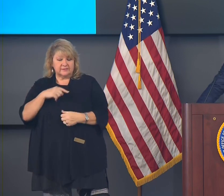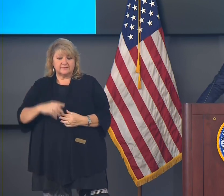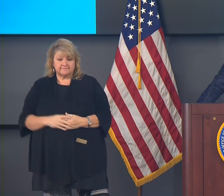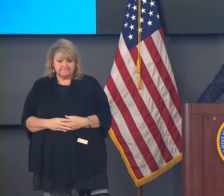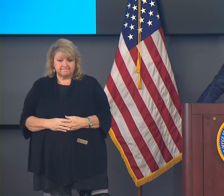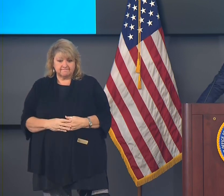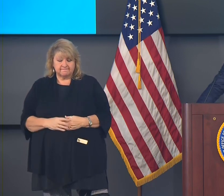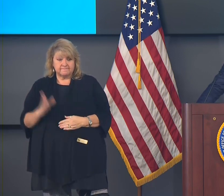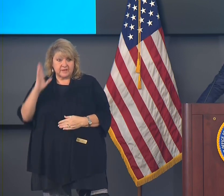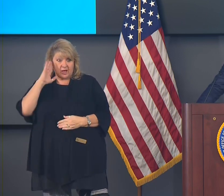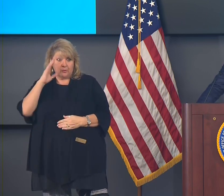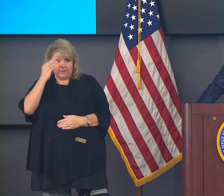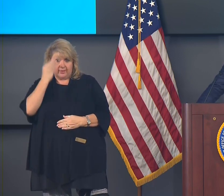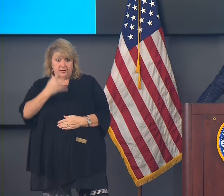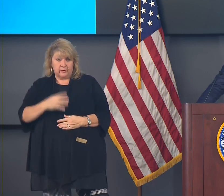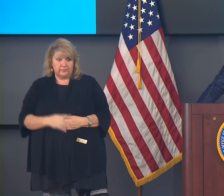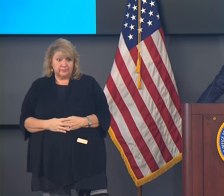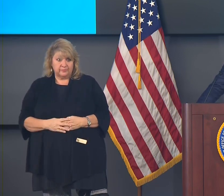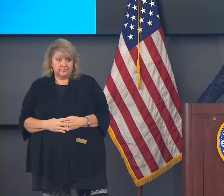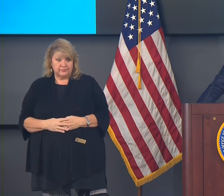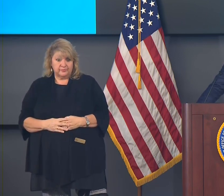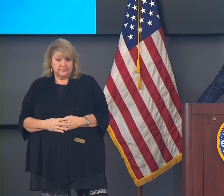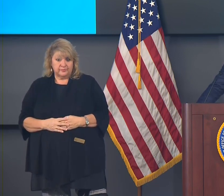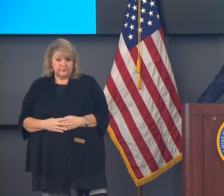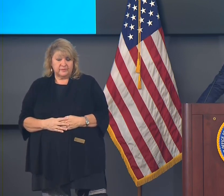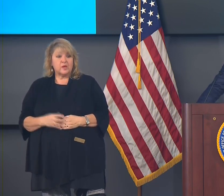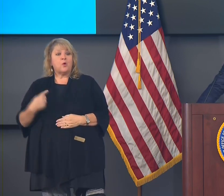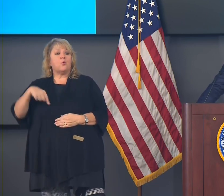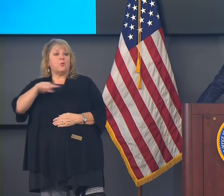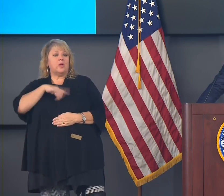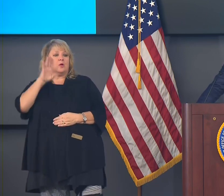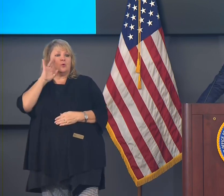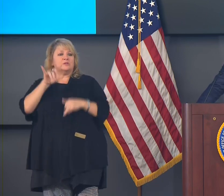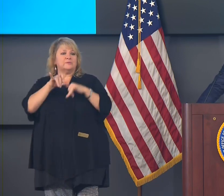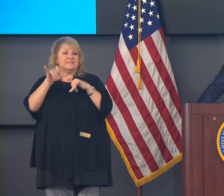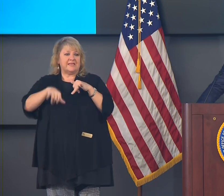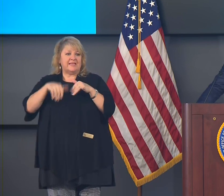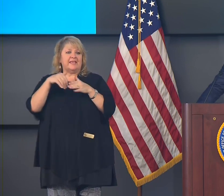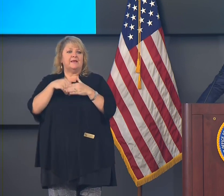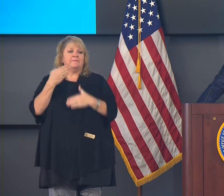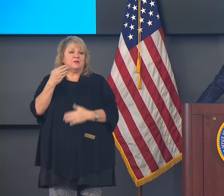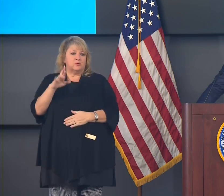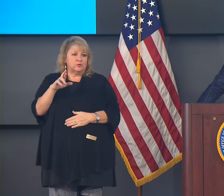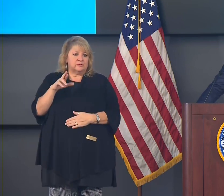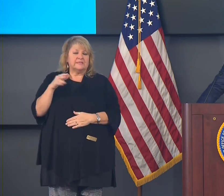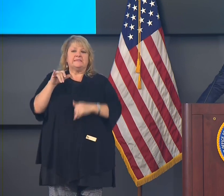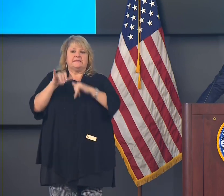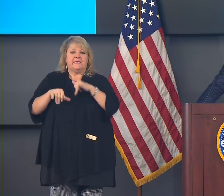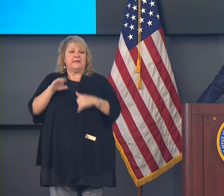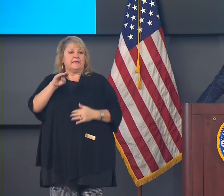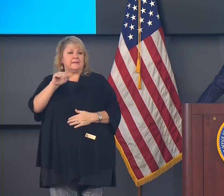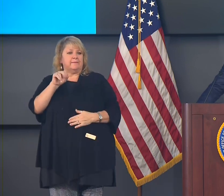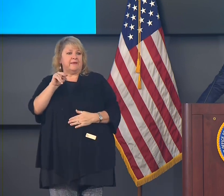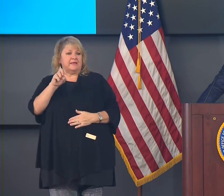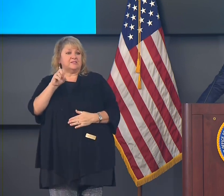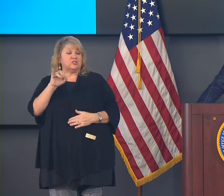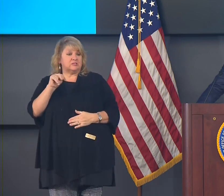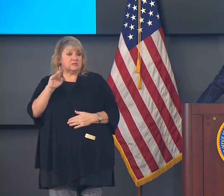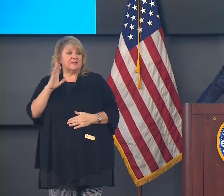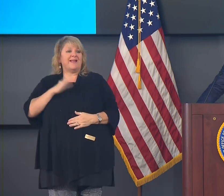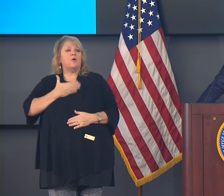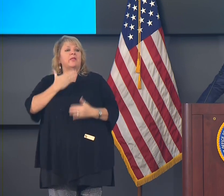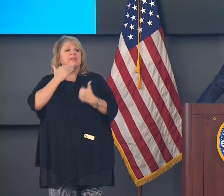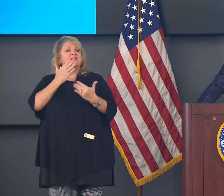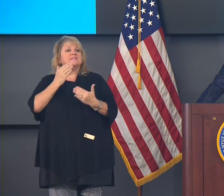I will tell you that we'll stay in Baton Rouge at the mansion. We're going to have a Thanksgiving meal that will